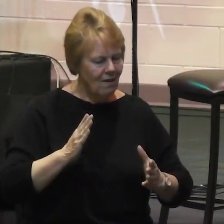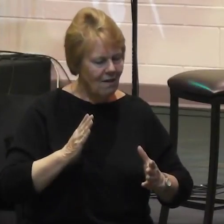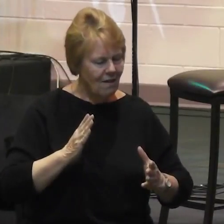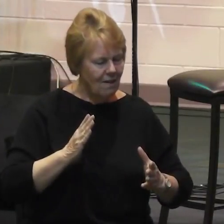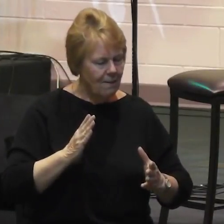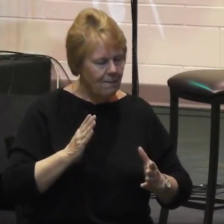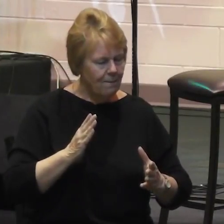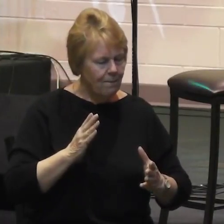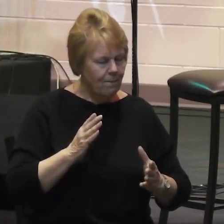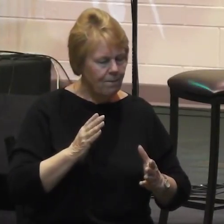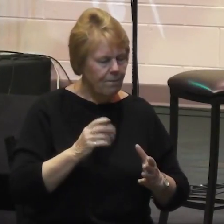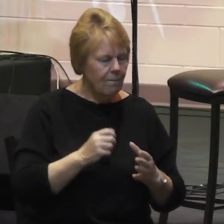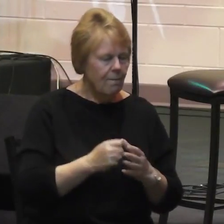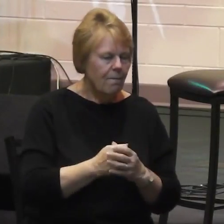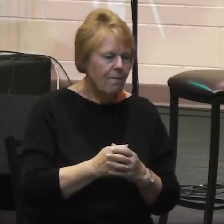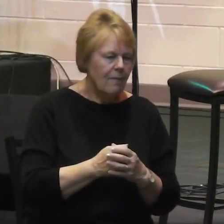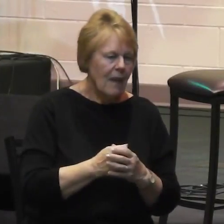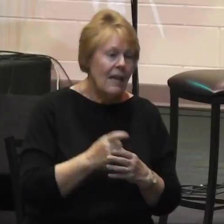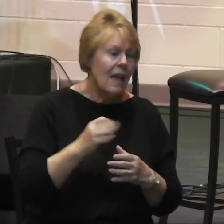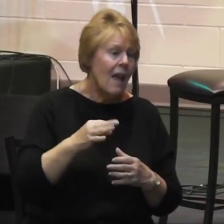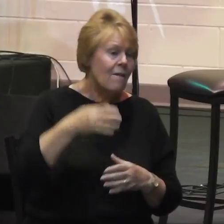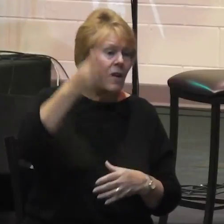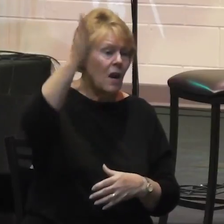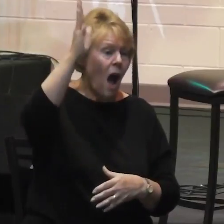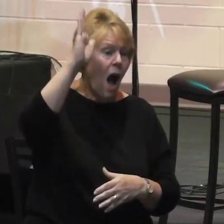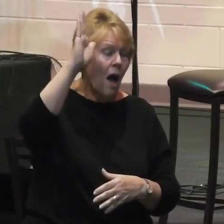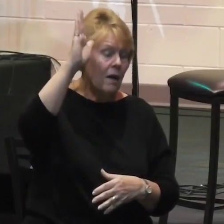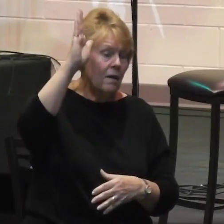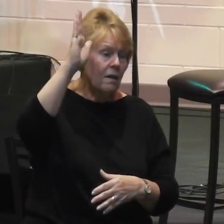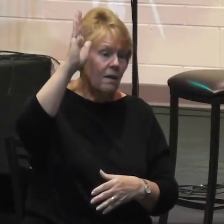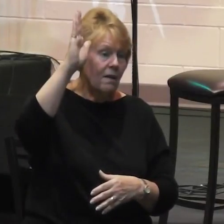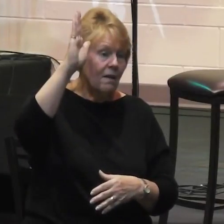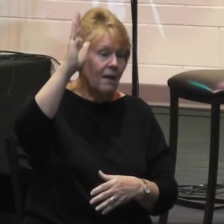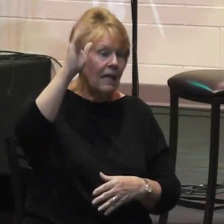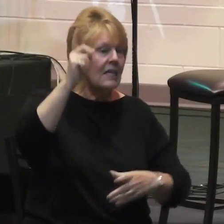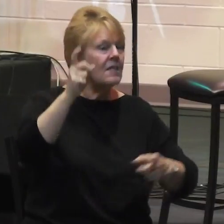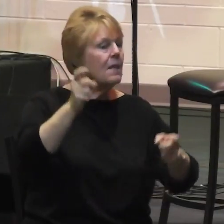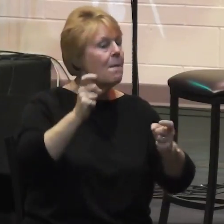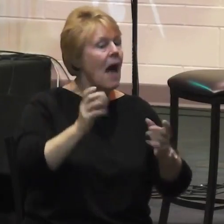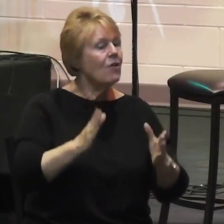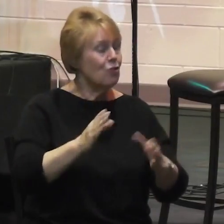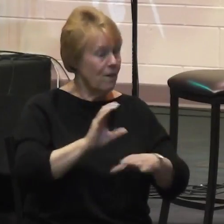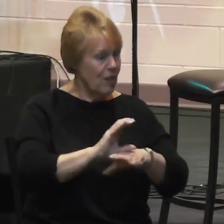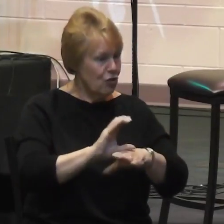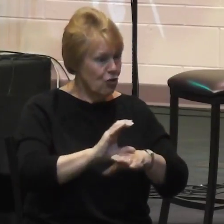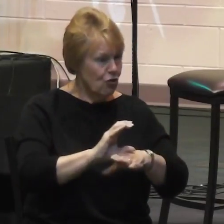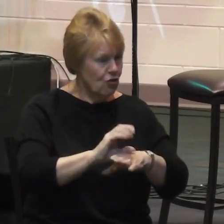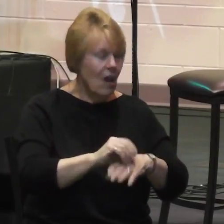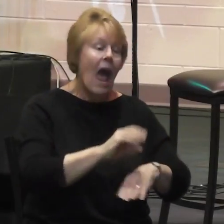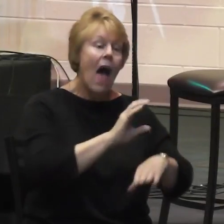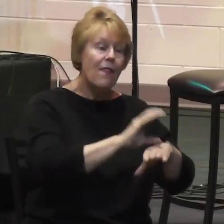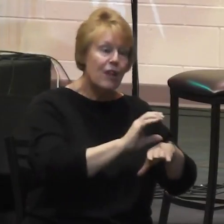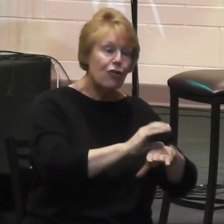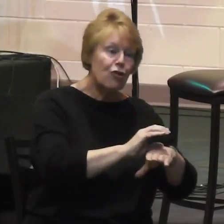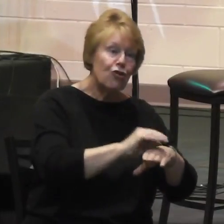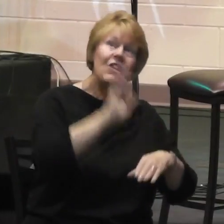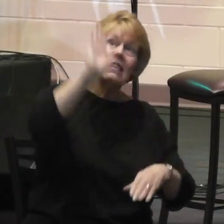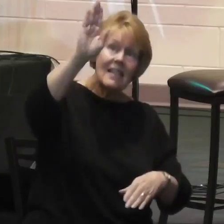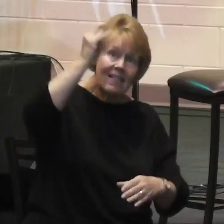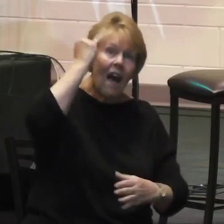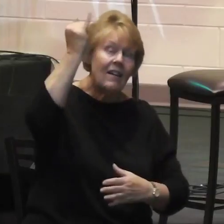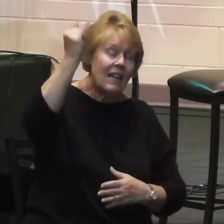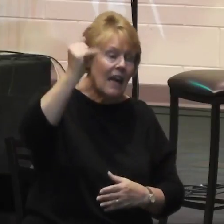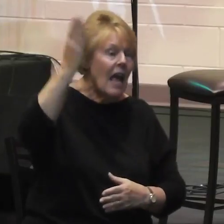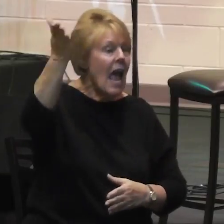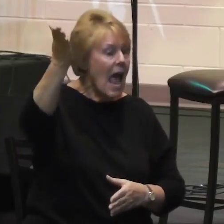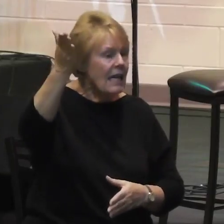because if God is a master of the church and the church is God's idea and that he created